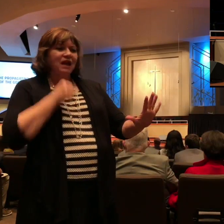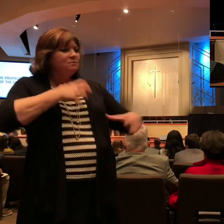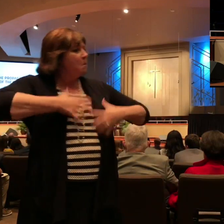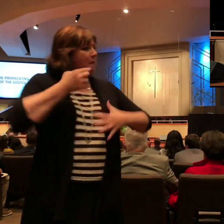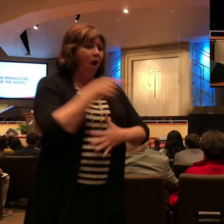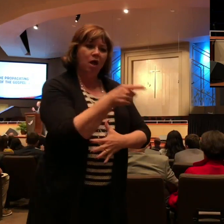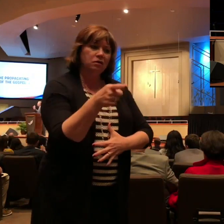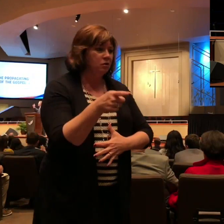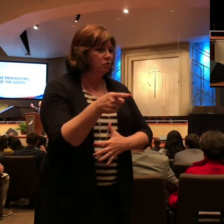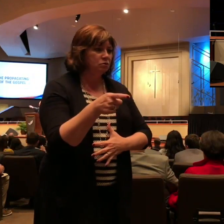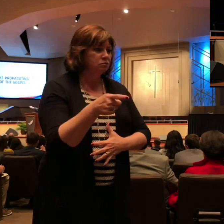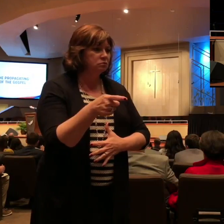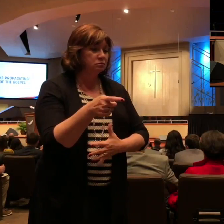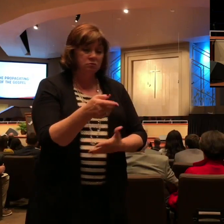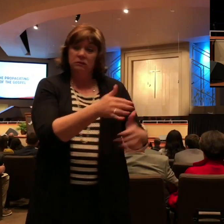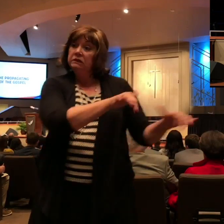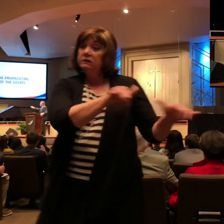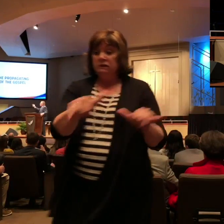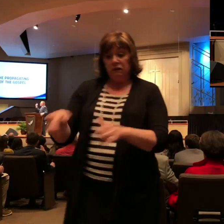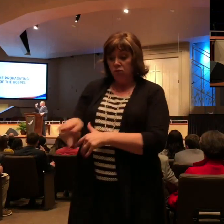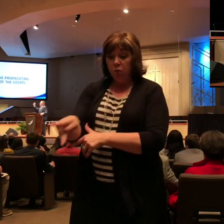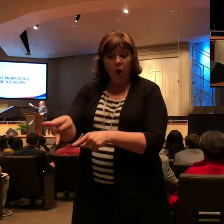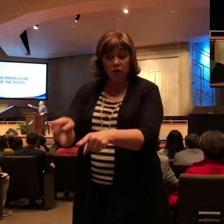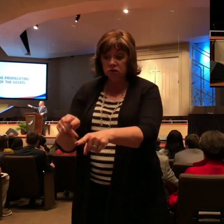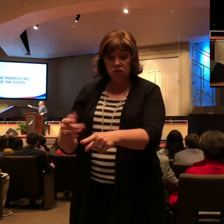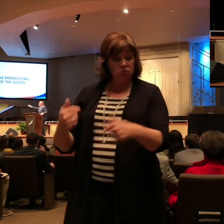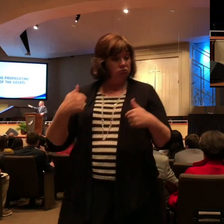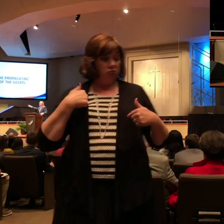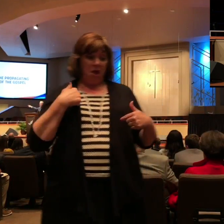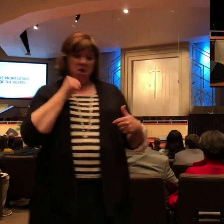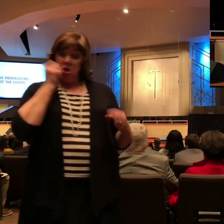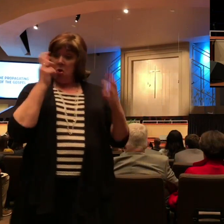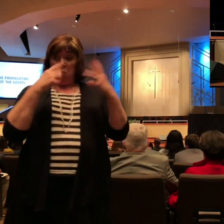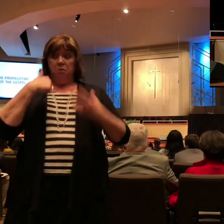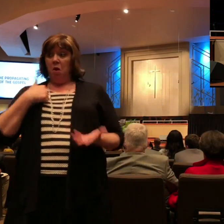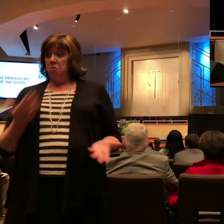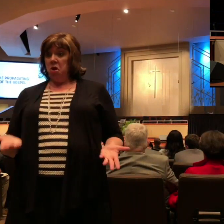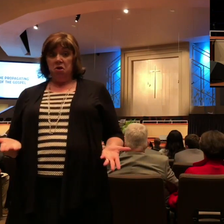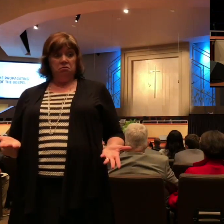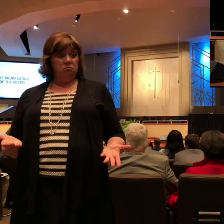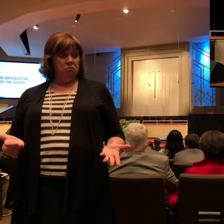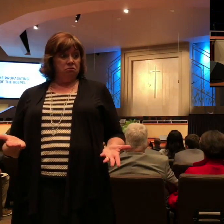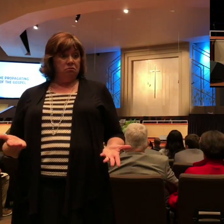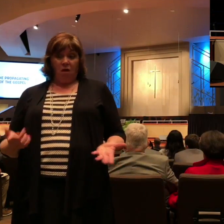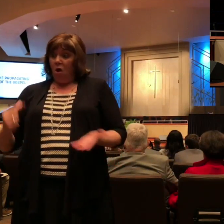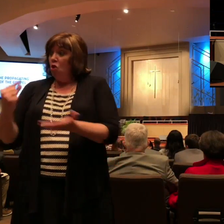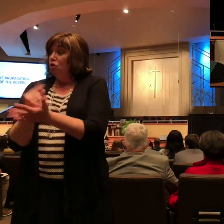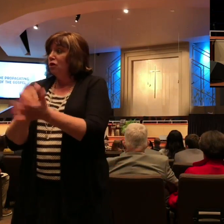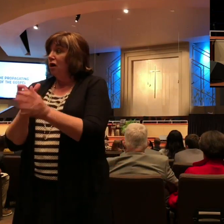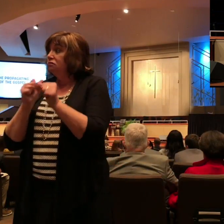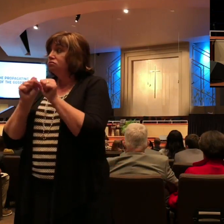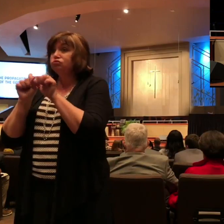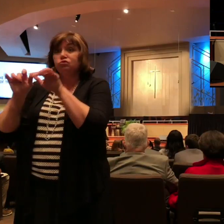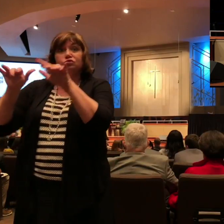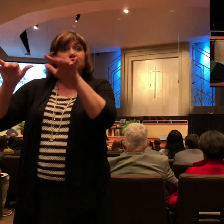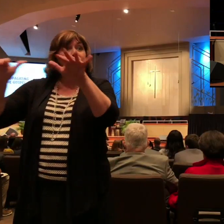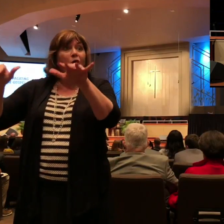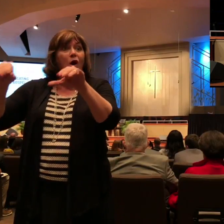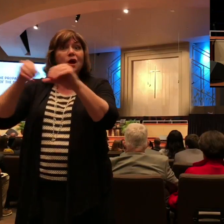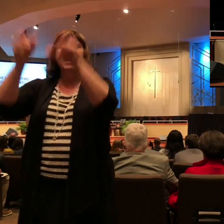bonds. Look at what's happening. Look at the gospel being spread. It's in the palace. It's in all other places. It's